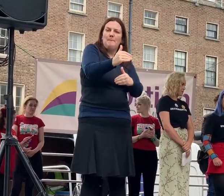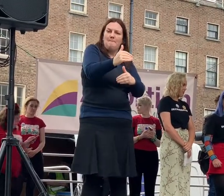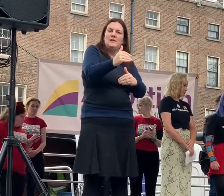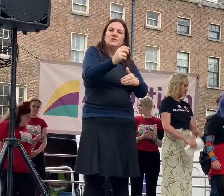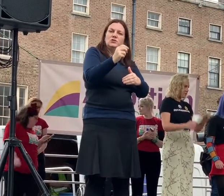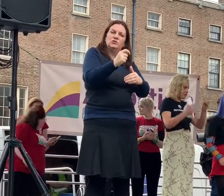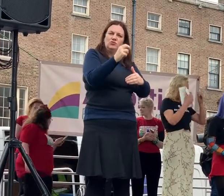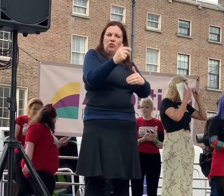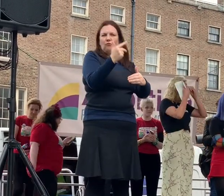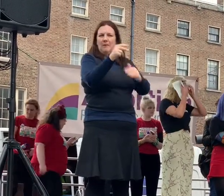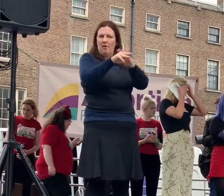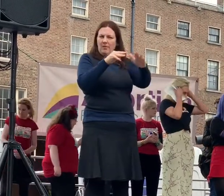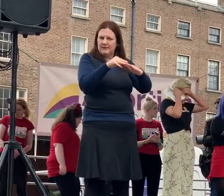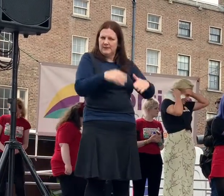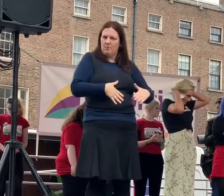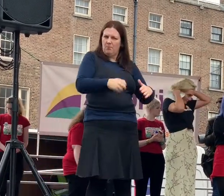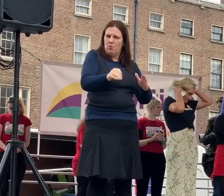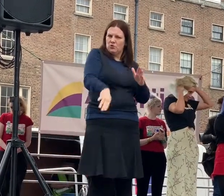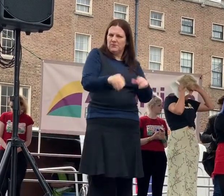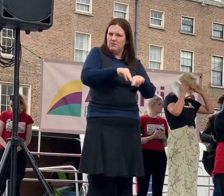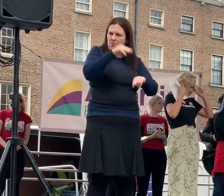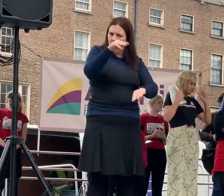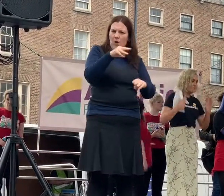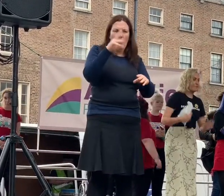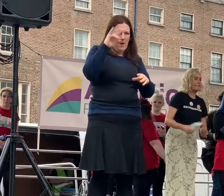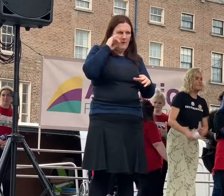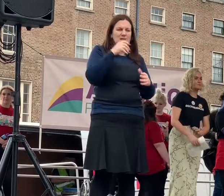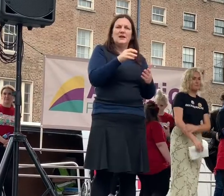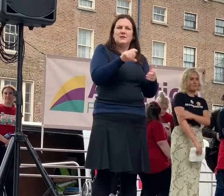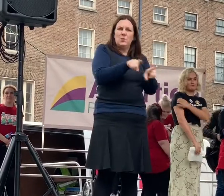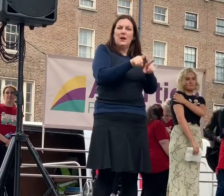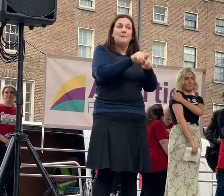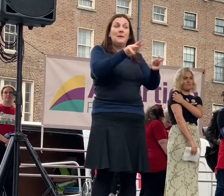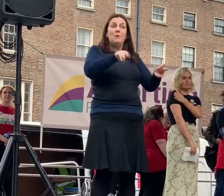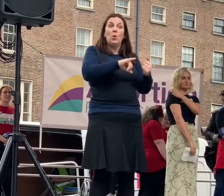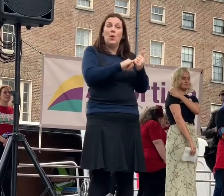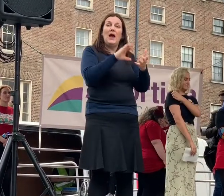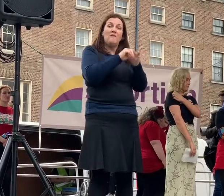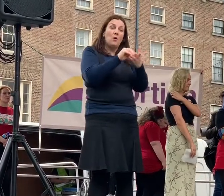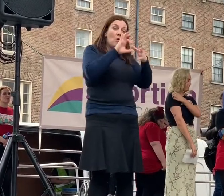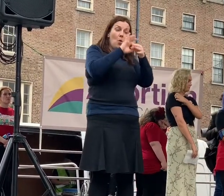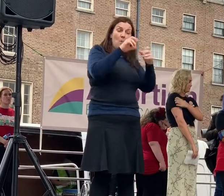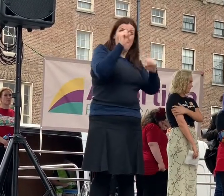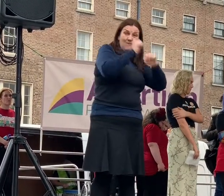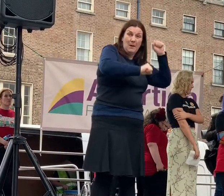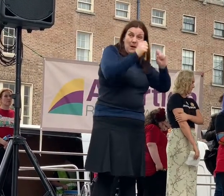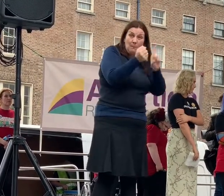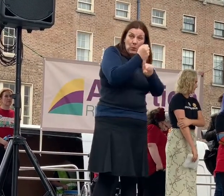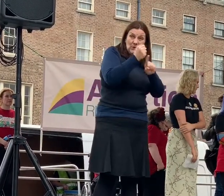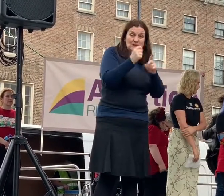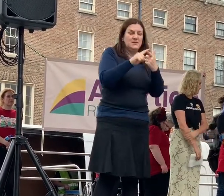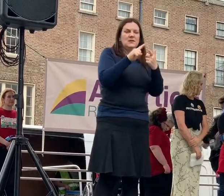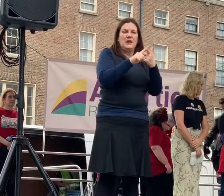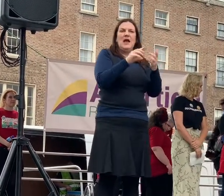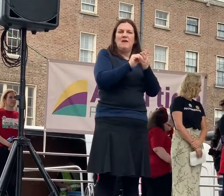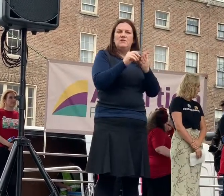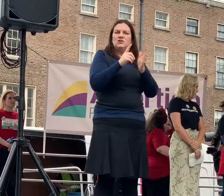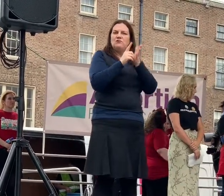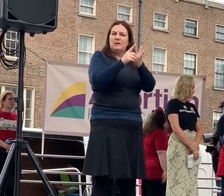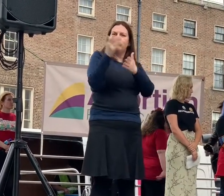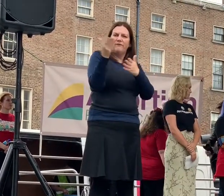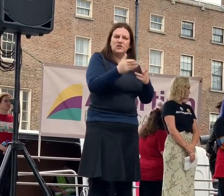cause added harm to women suffering from domestic abuse, those in direct provision and those in rural settings.